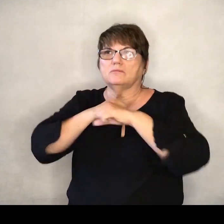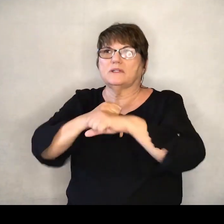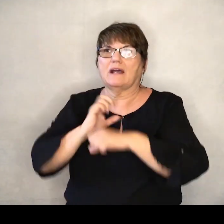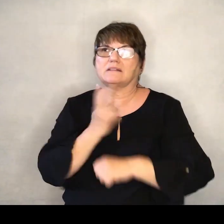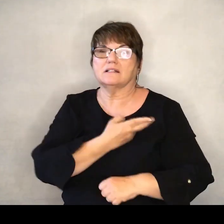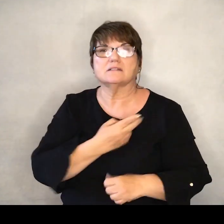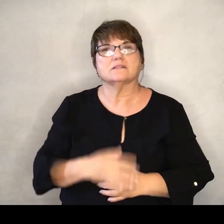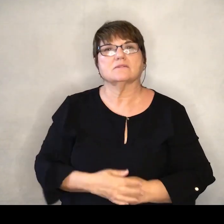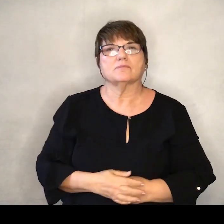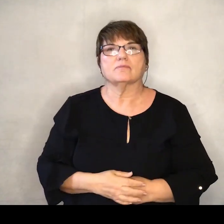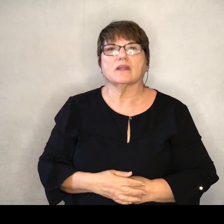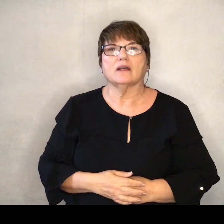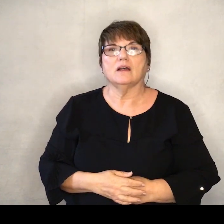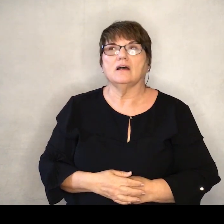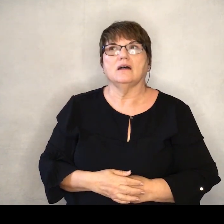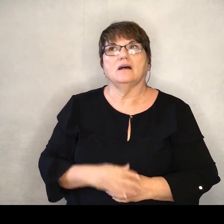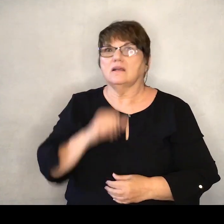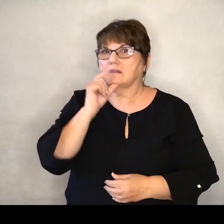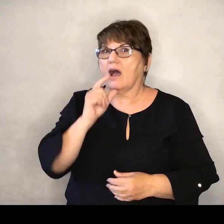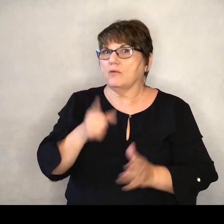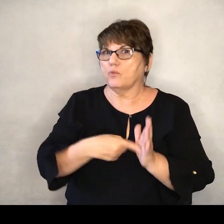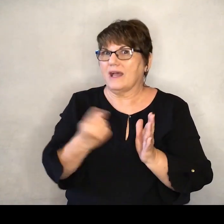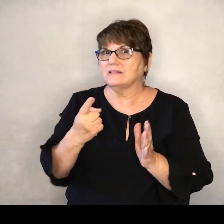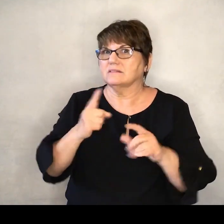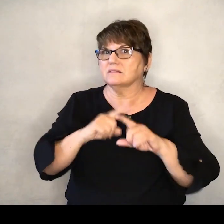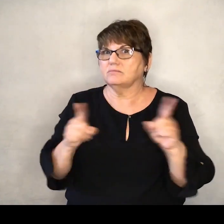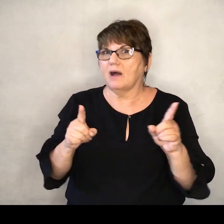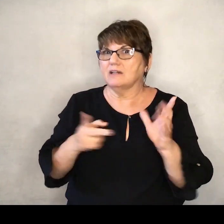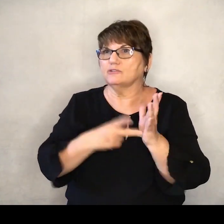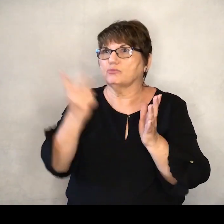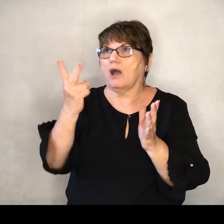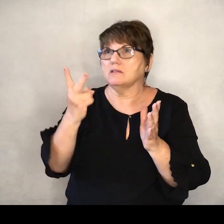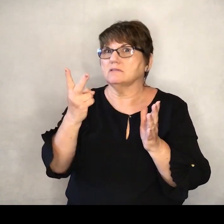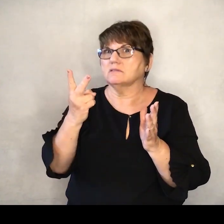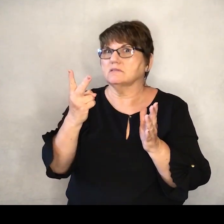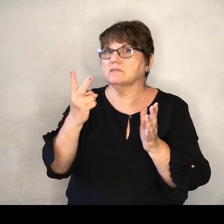And he doesn't do it once. He does it twice.